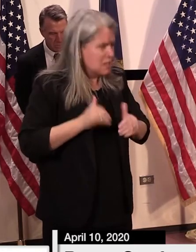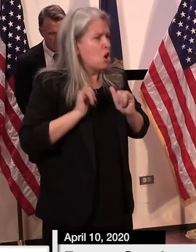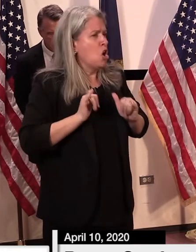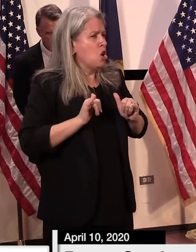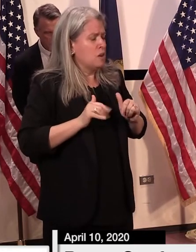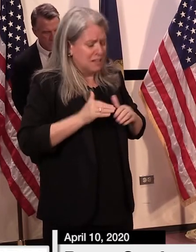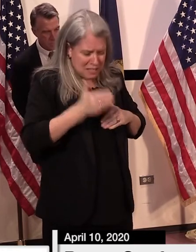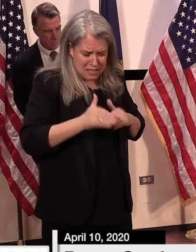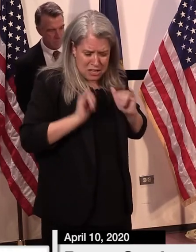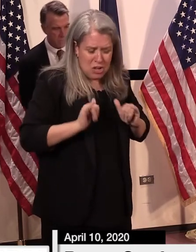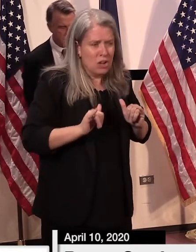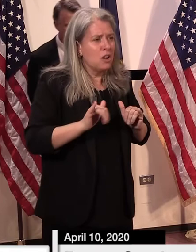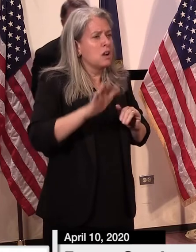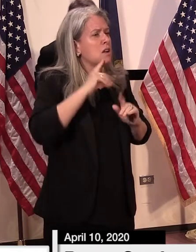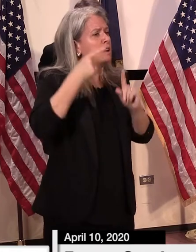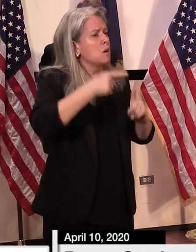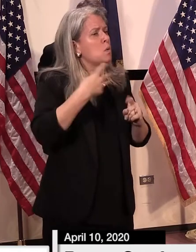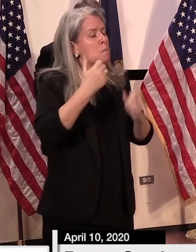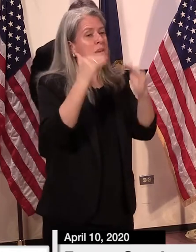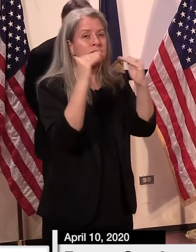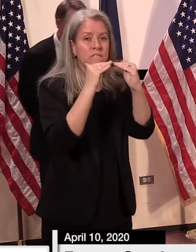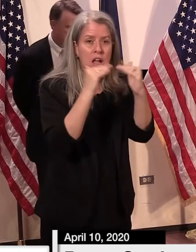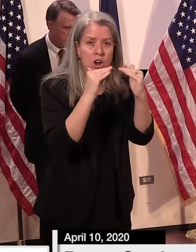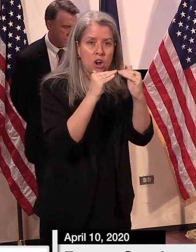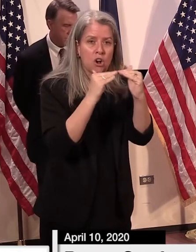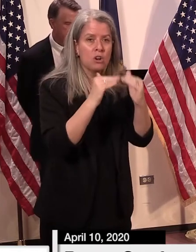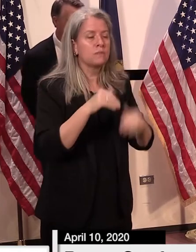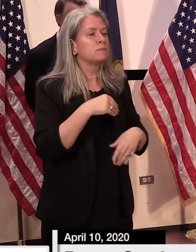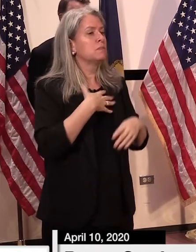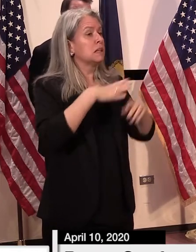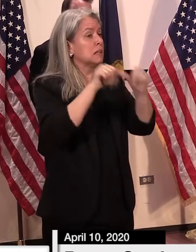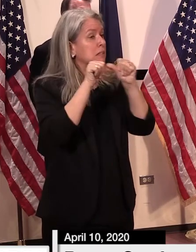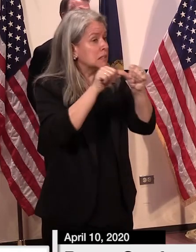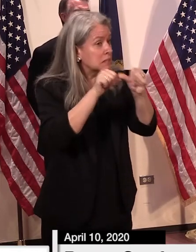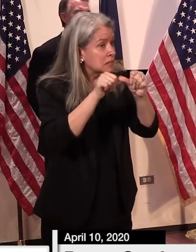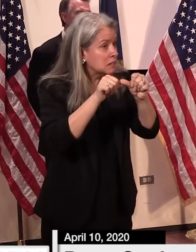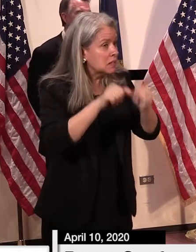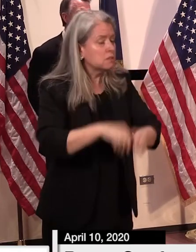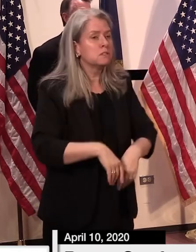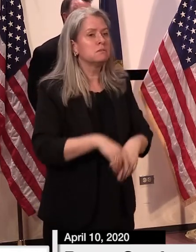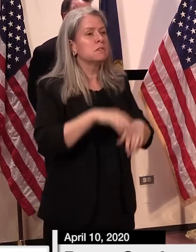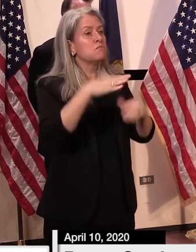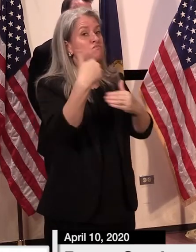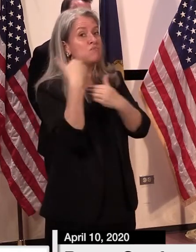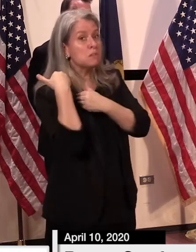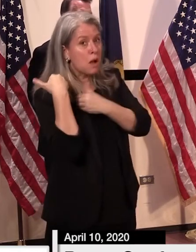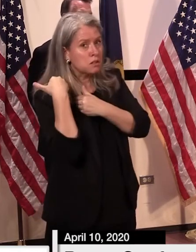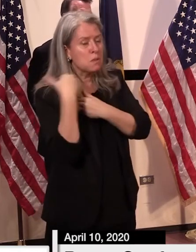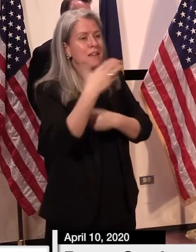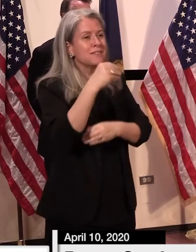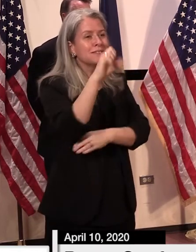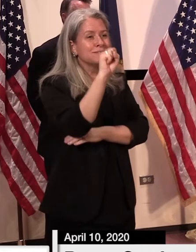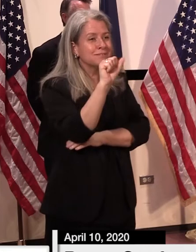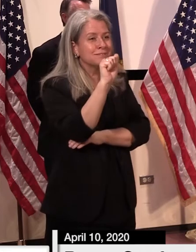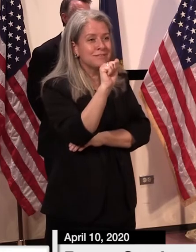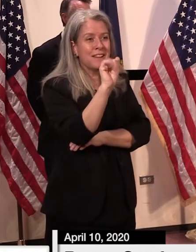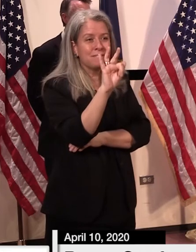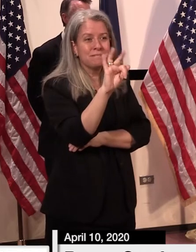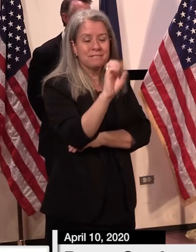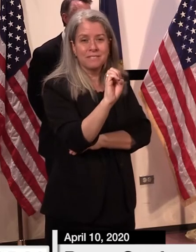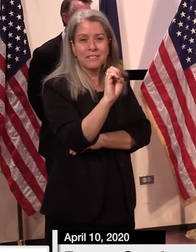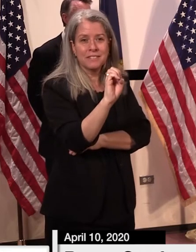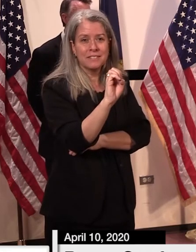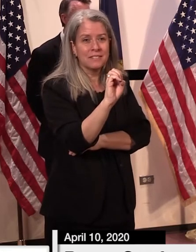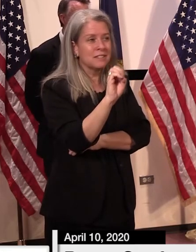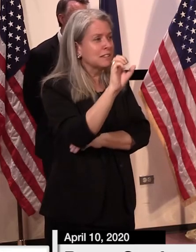trying to be consistent trying to be responsible and safe as we look at